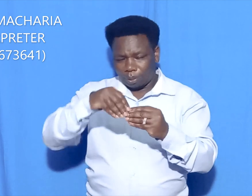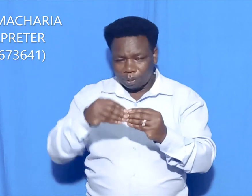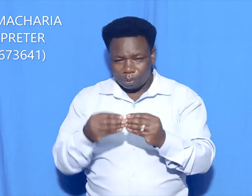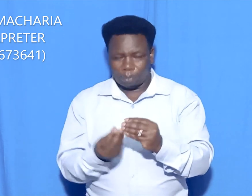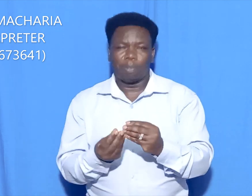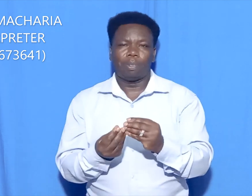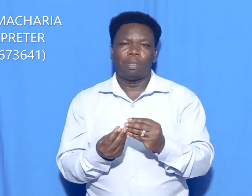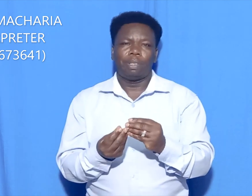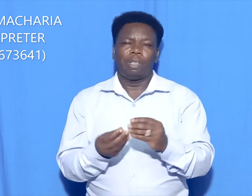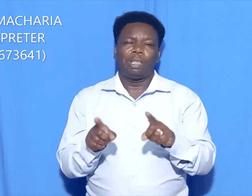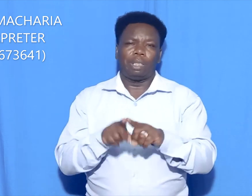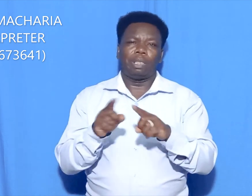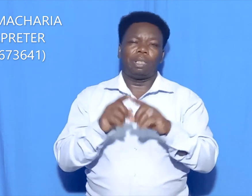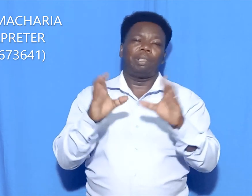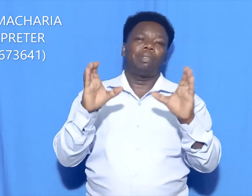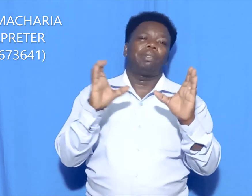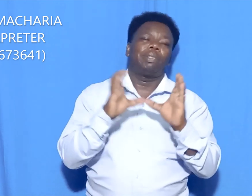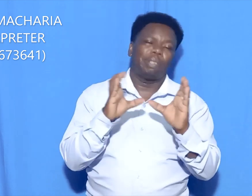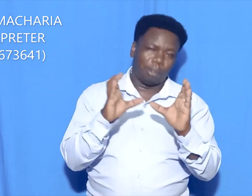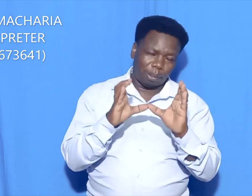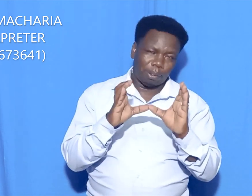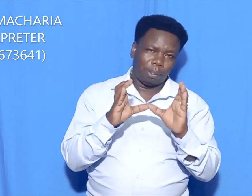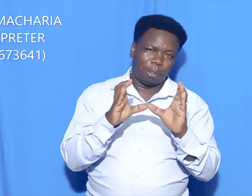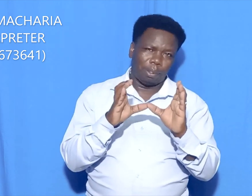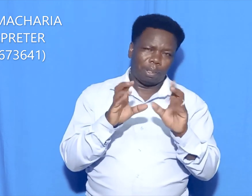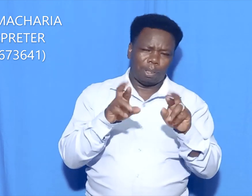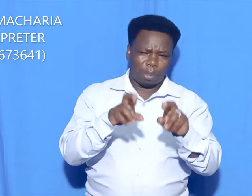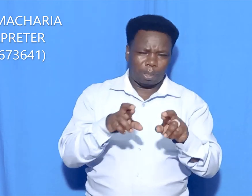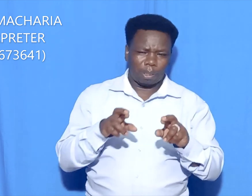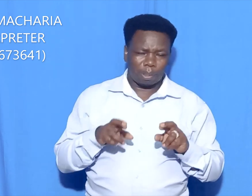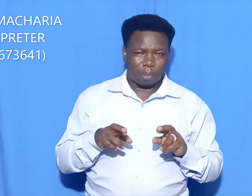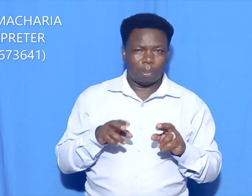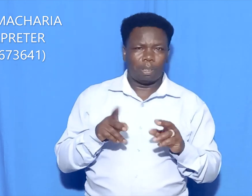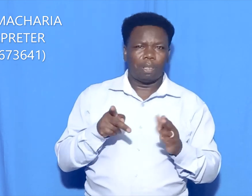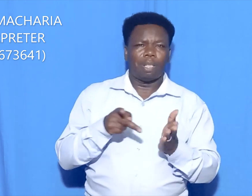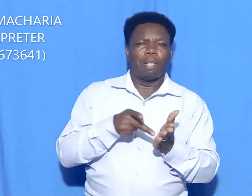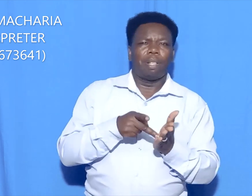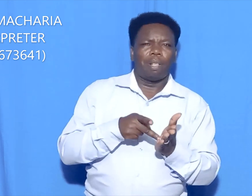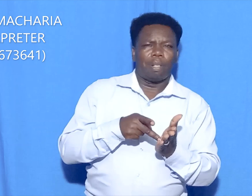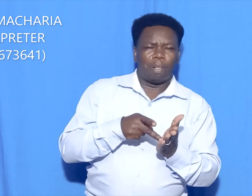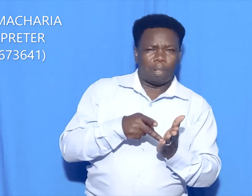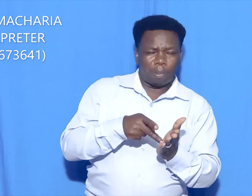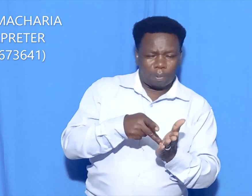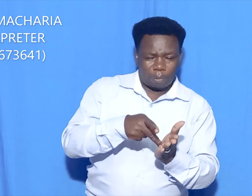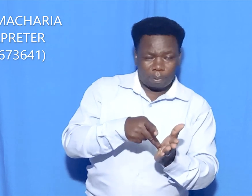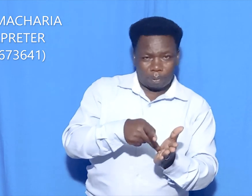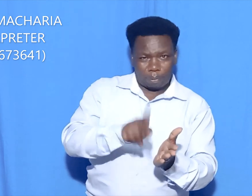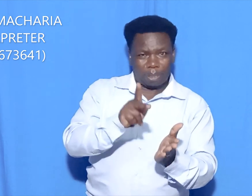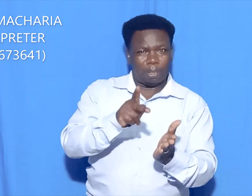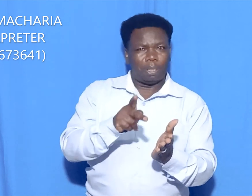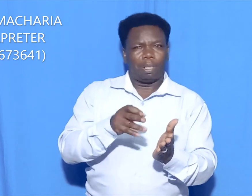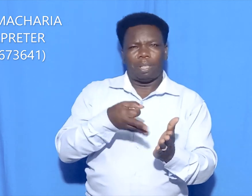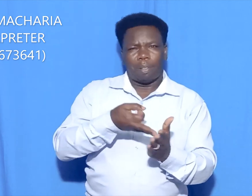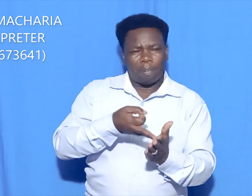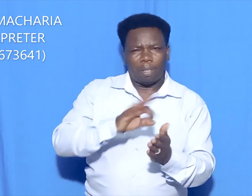The requirements are complete of of external resource federal office. The cost